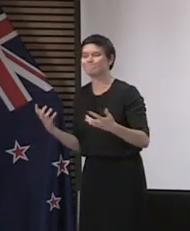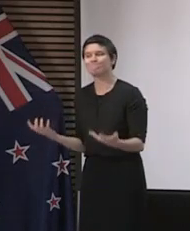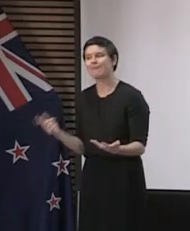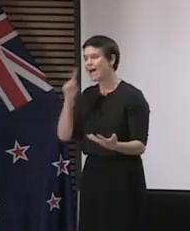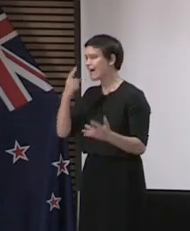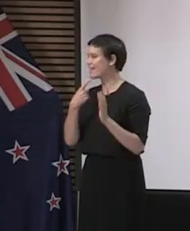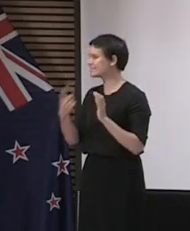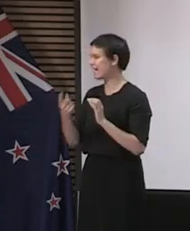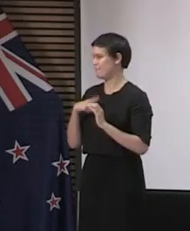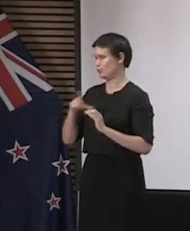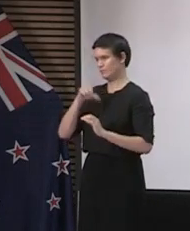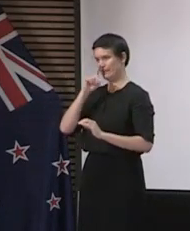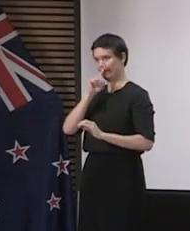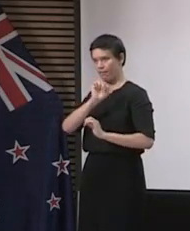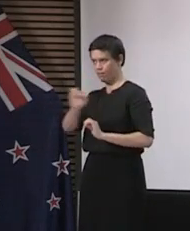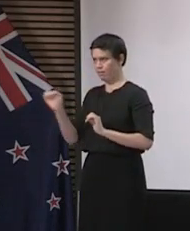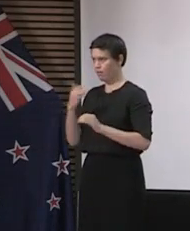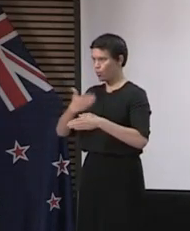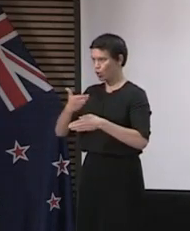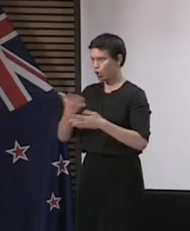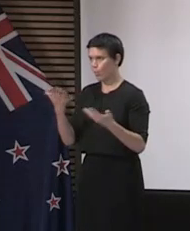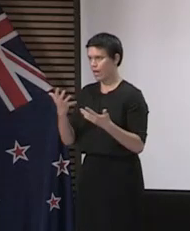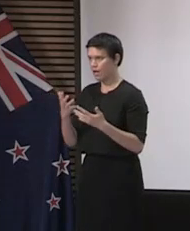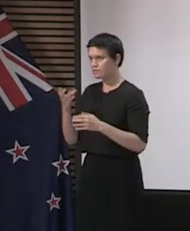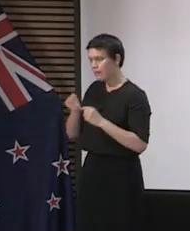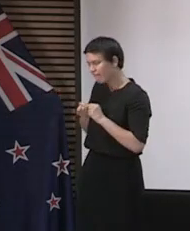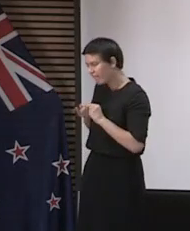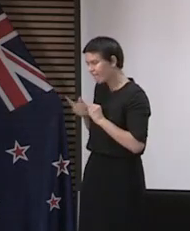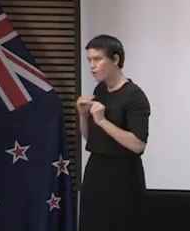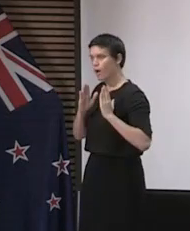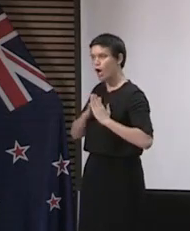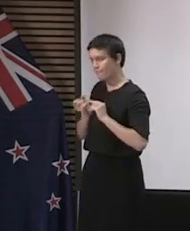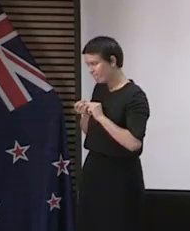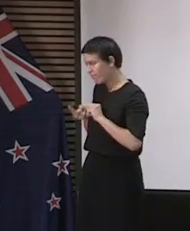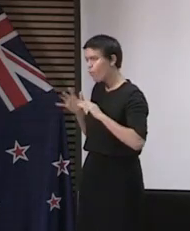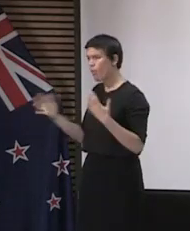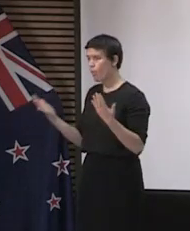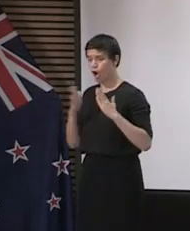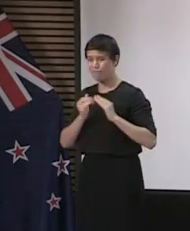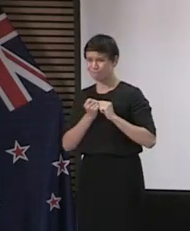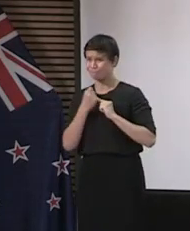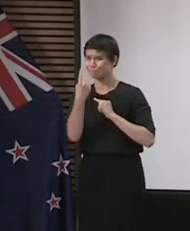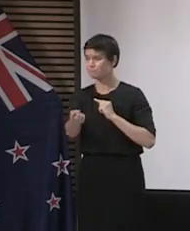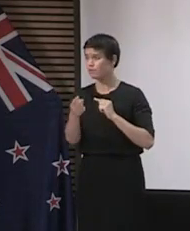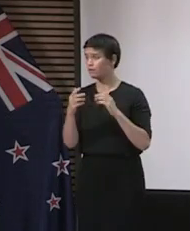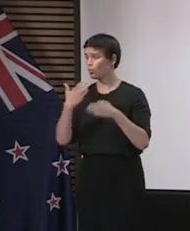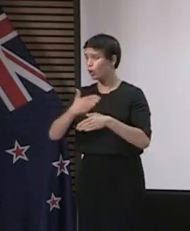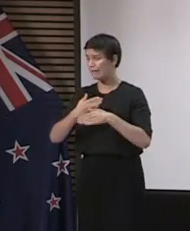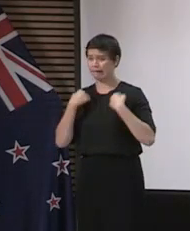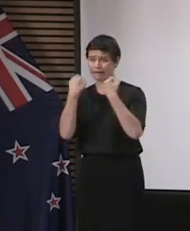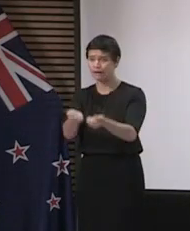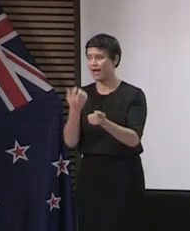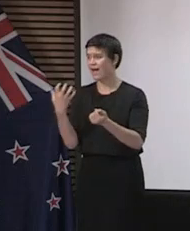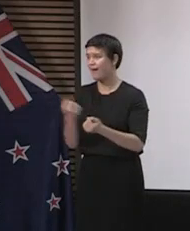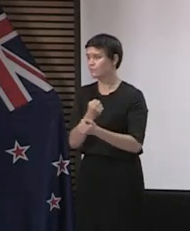But ultimately we're asking for the same common sense that we did at Level 4. Stay close to your home. Stay